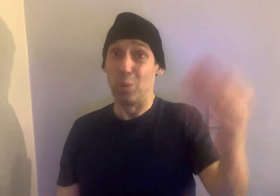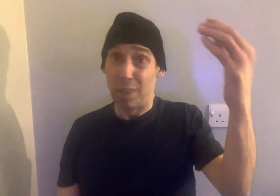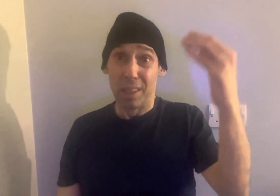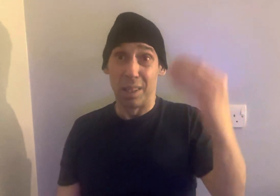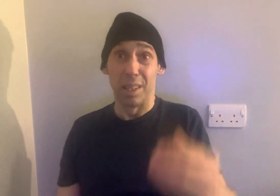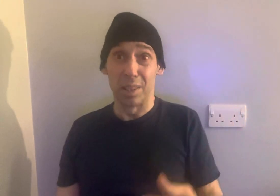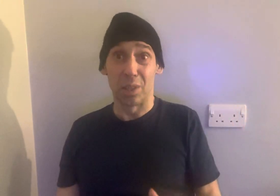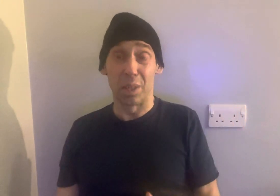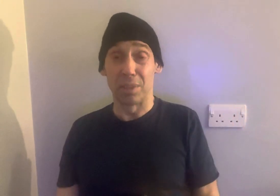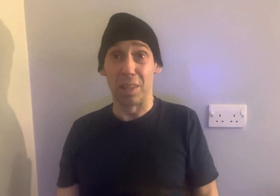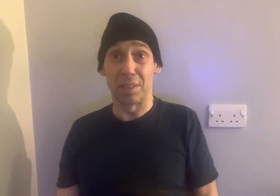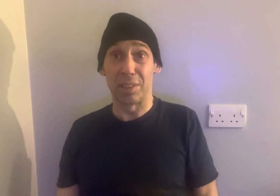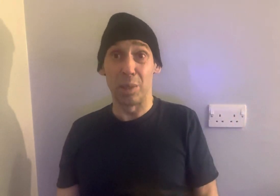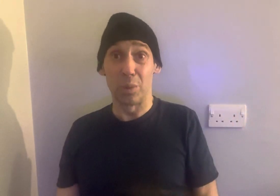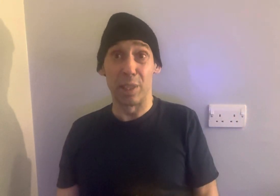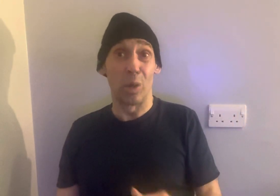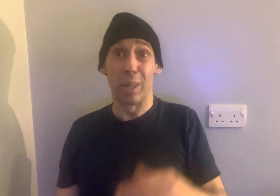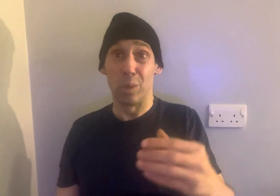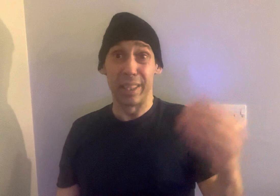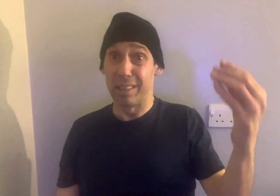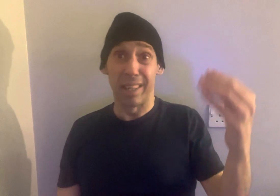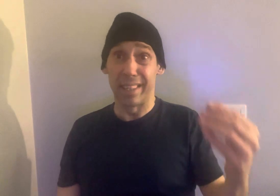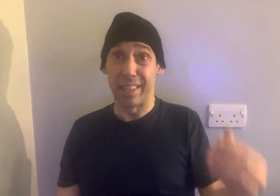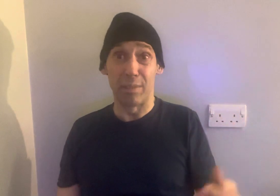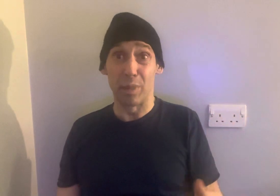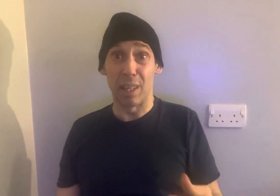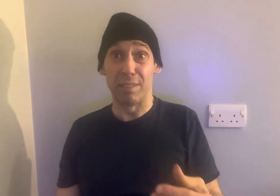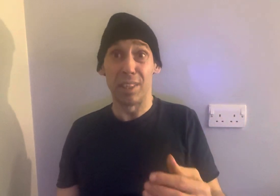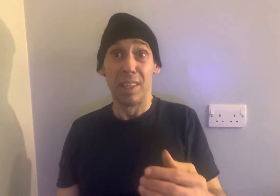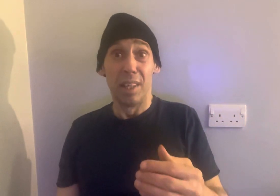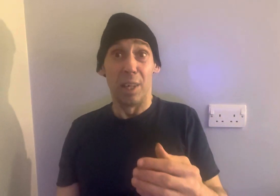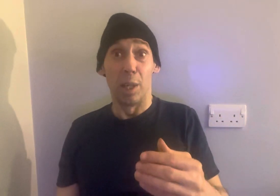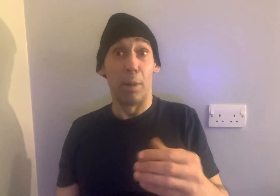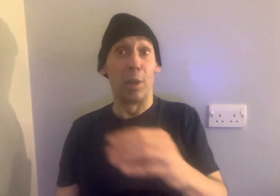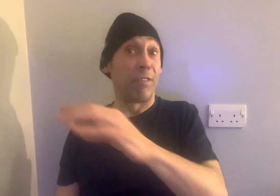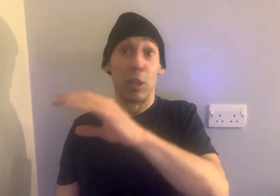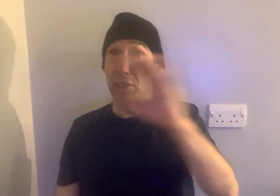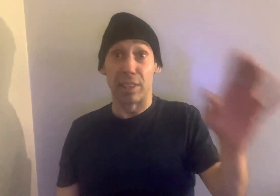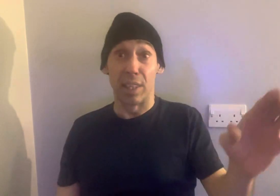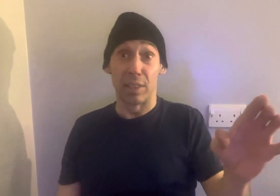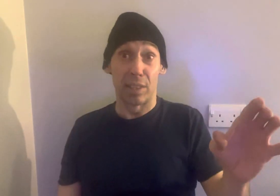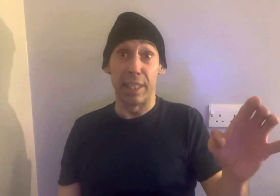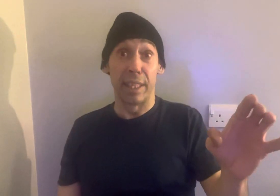circumstances, he got ill when he died and he never recovered. But on the first set of sentences he did,